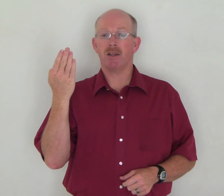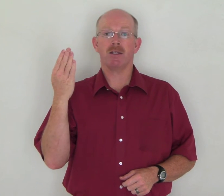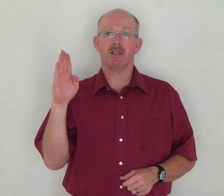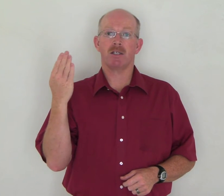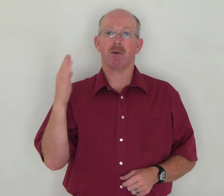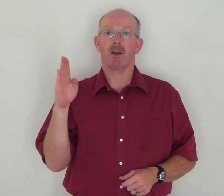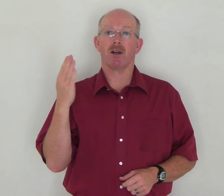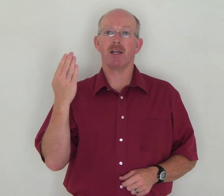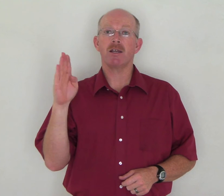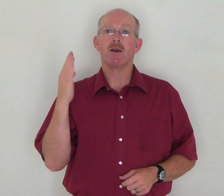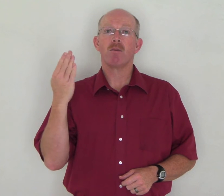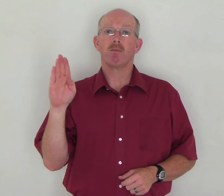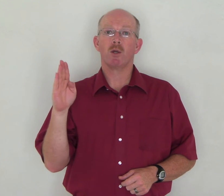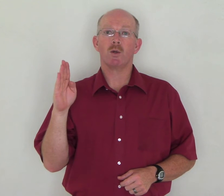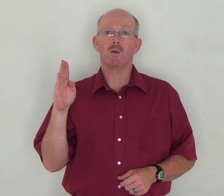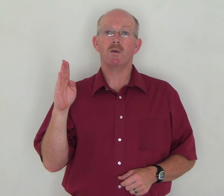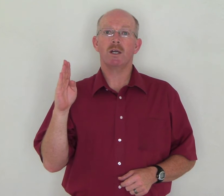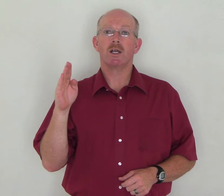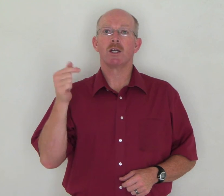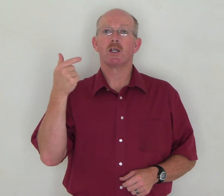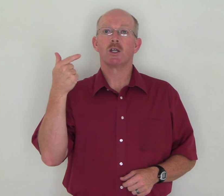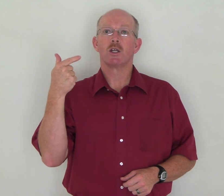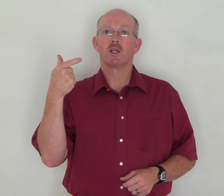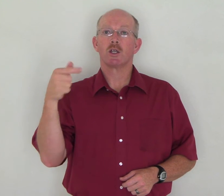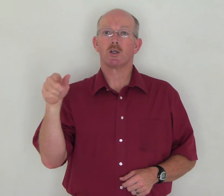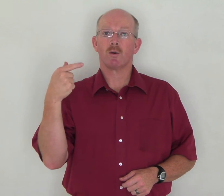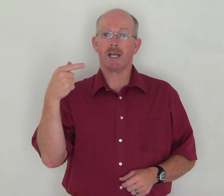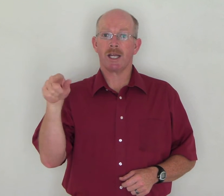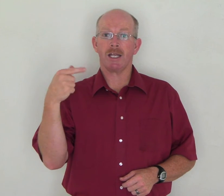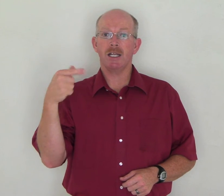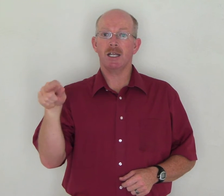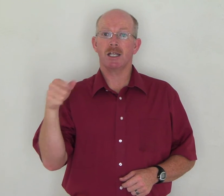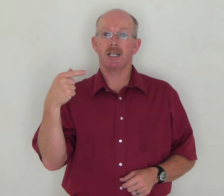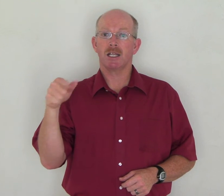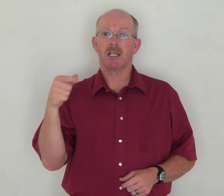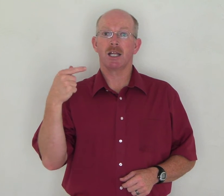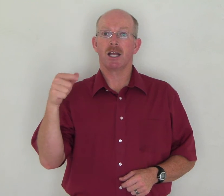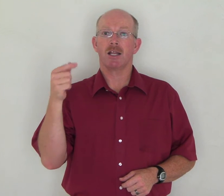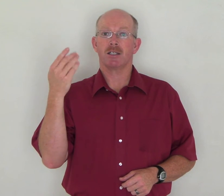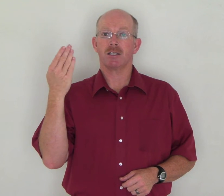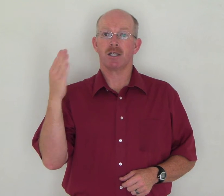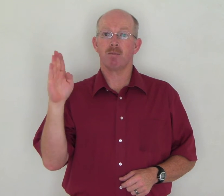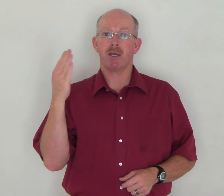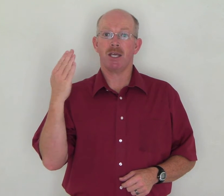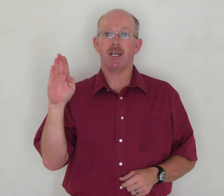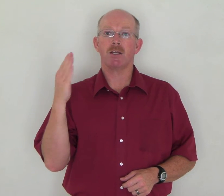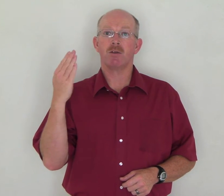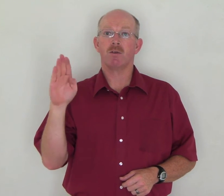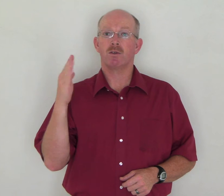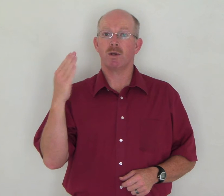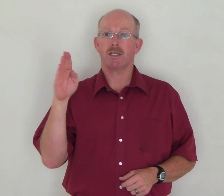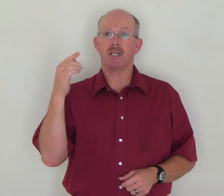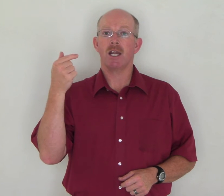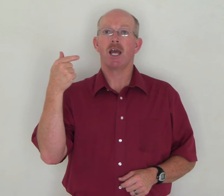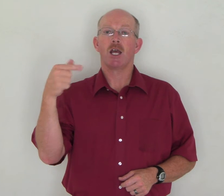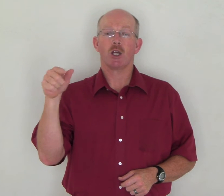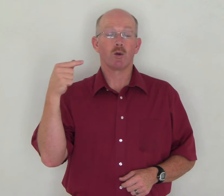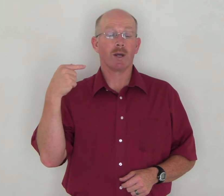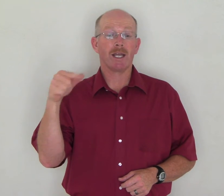similarly. Blue. Green. This is the B and you twist it. Green